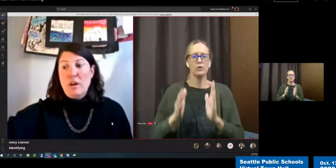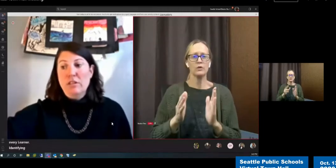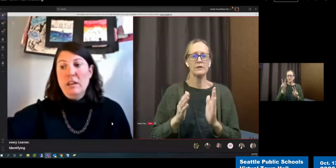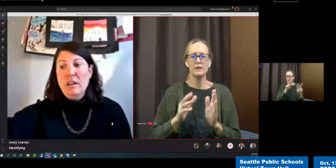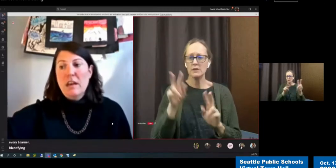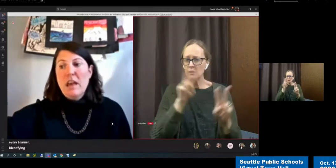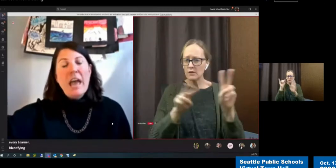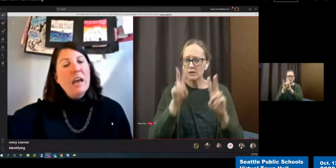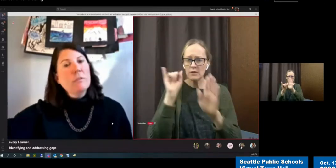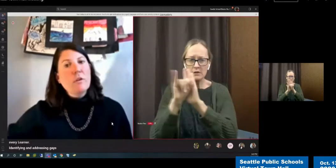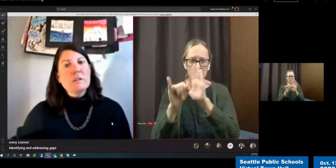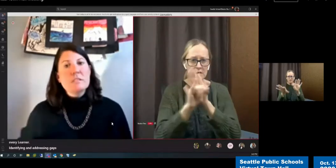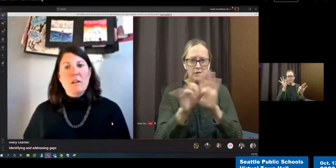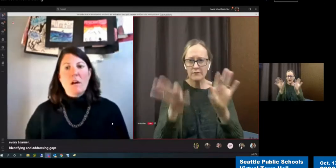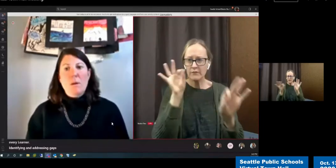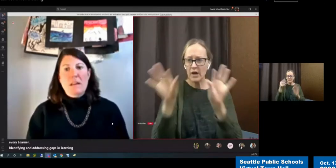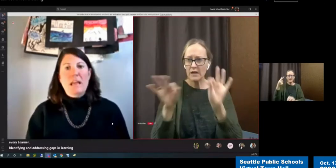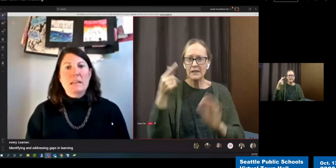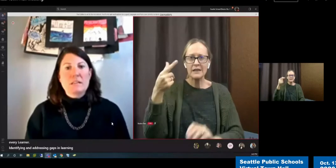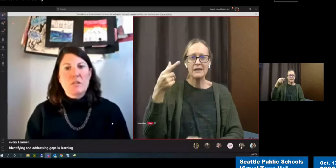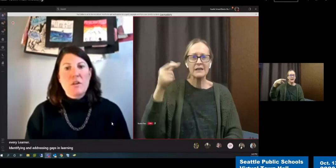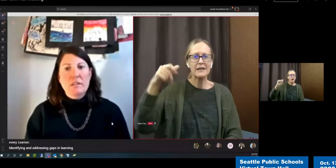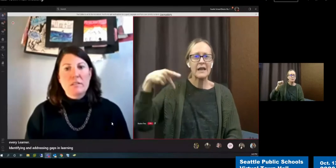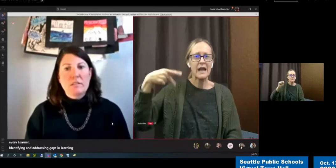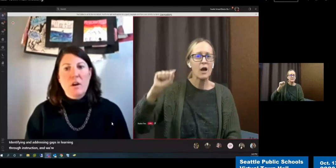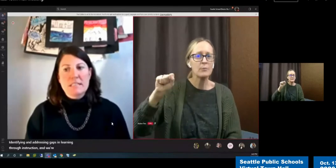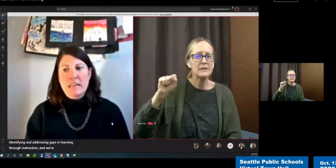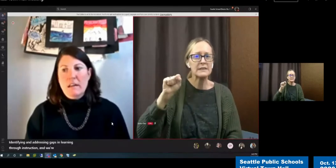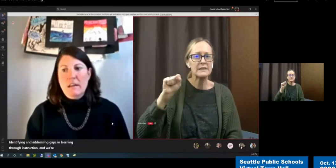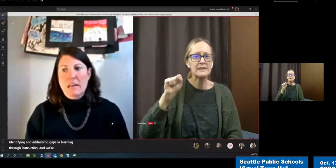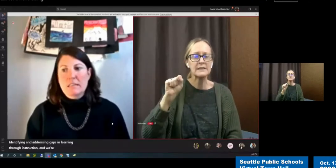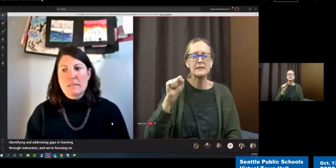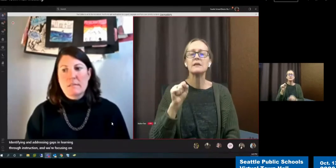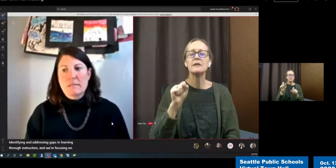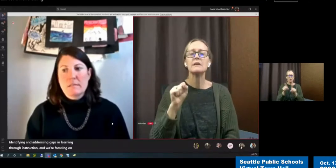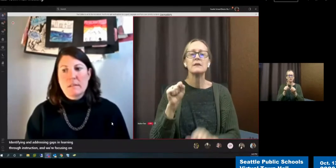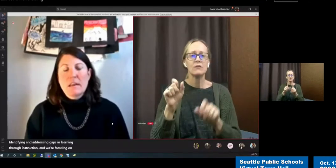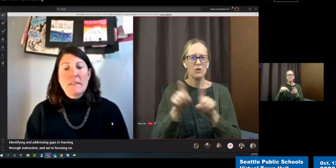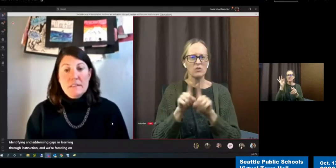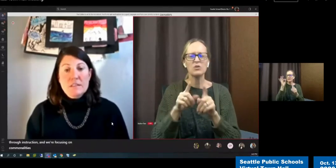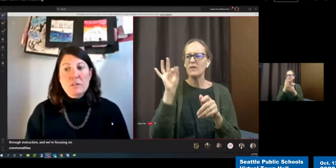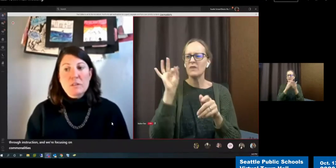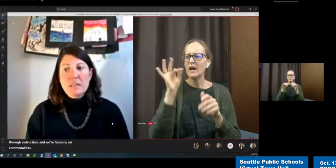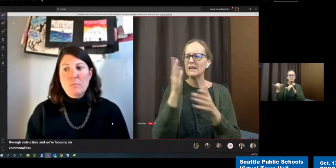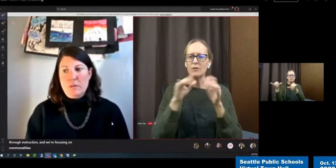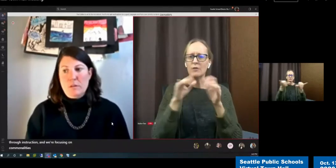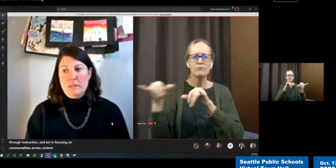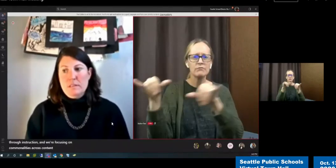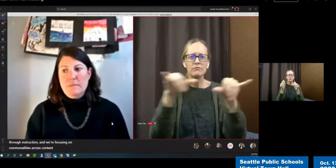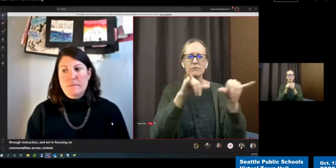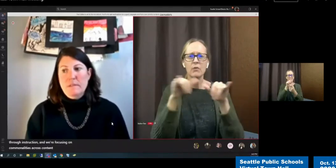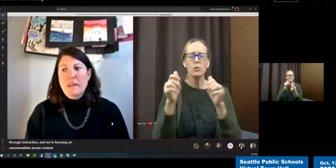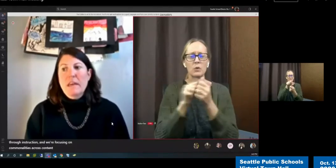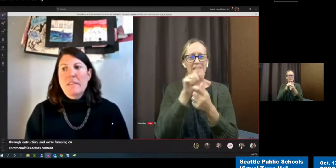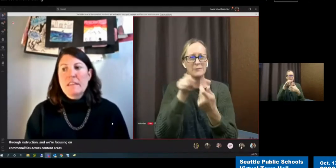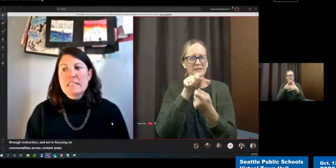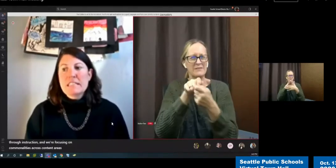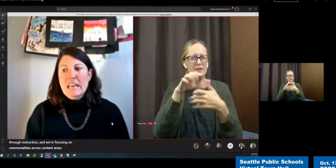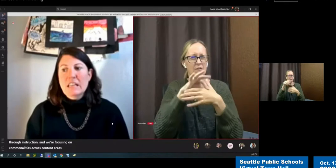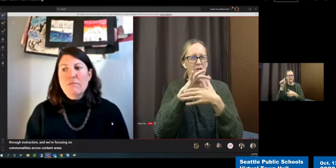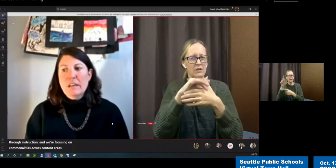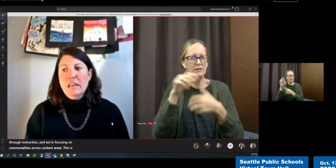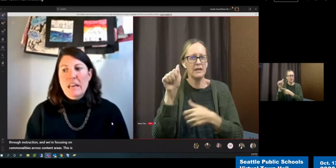instruction. And we are focusing on commonalities across content areas. This is really important. This